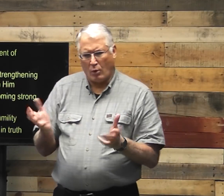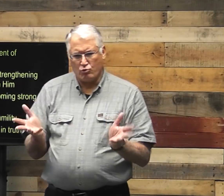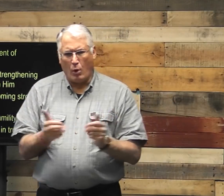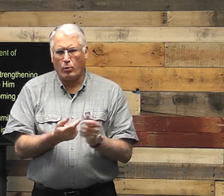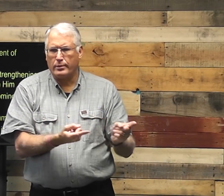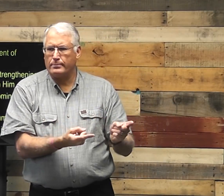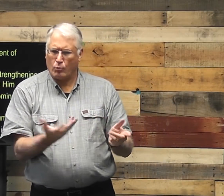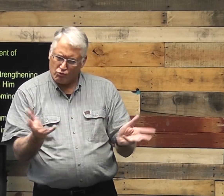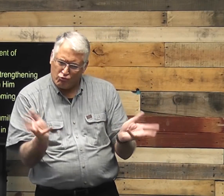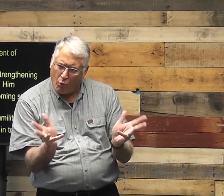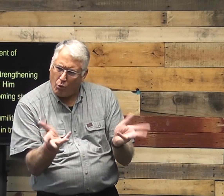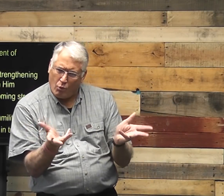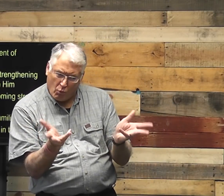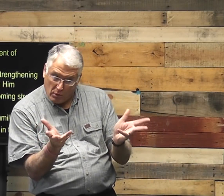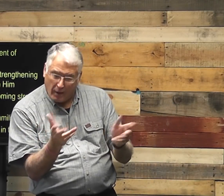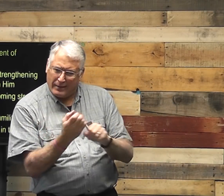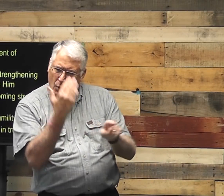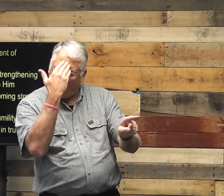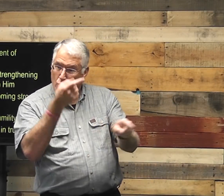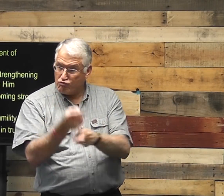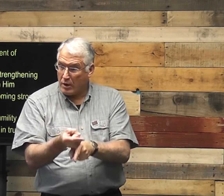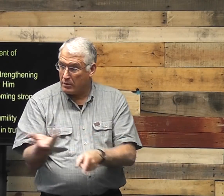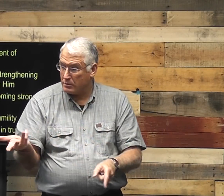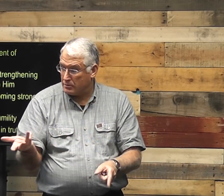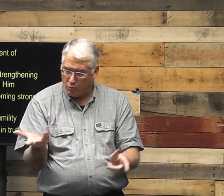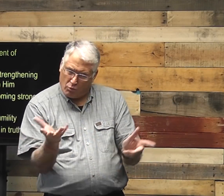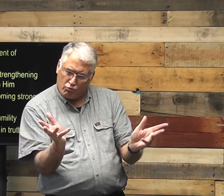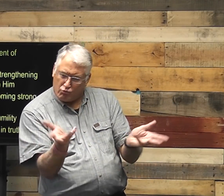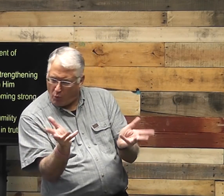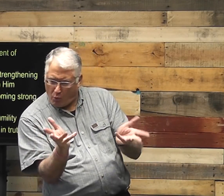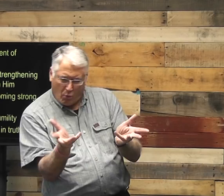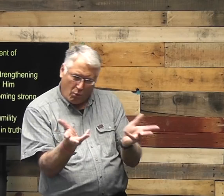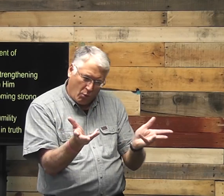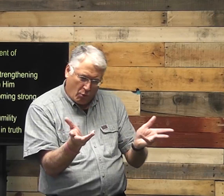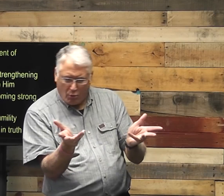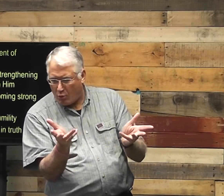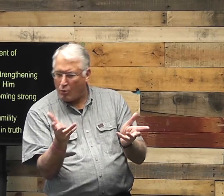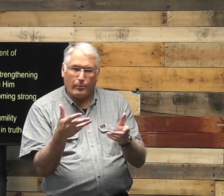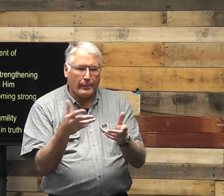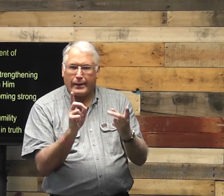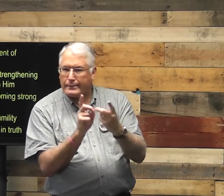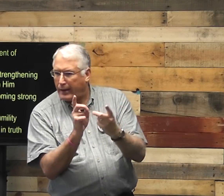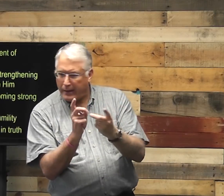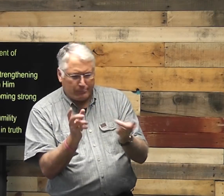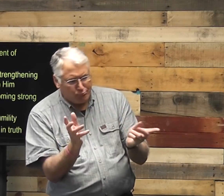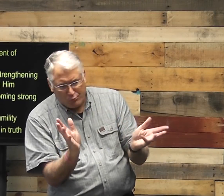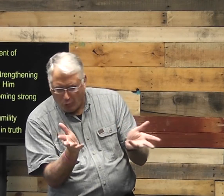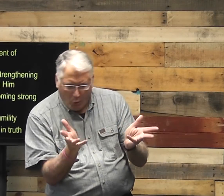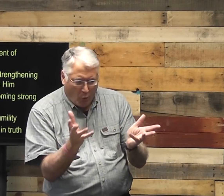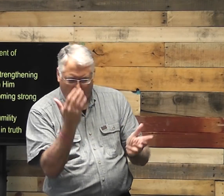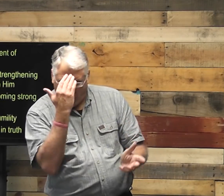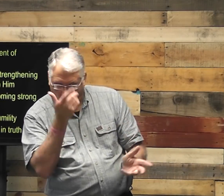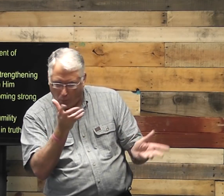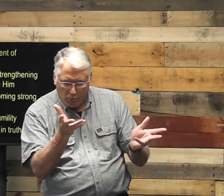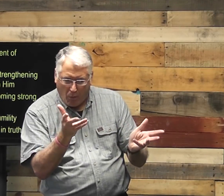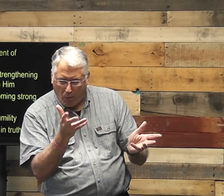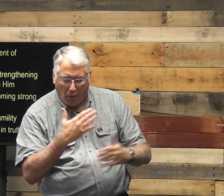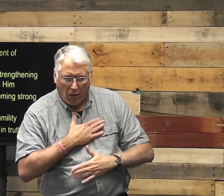What does he do? He wants to talk to her, right? He wants to get to know her. Wants to conversate. Maybe date.